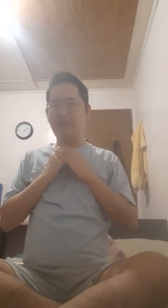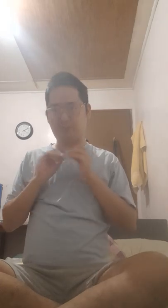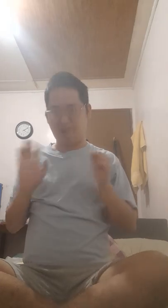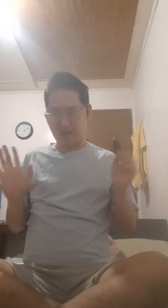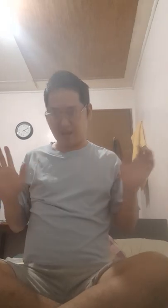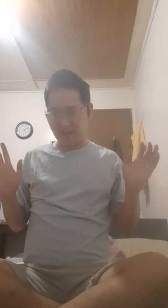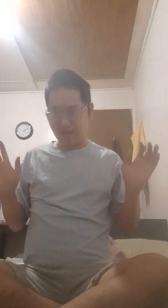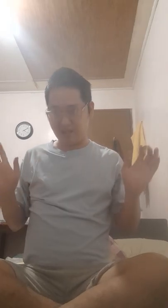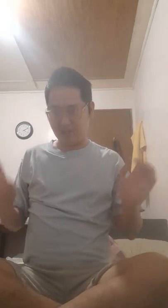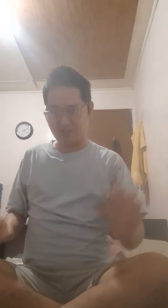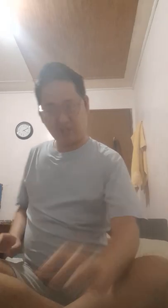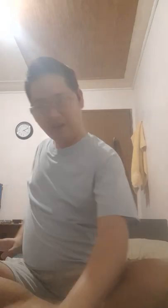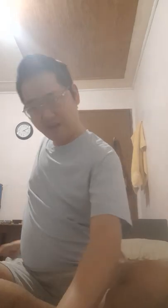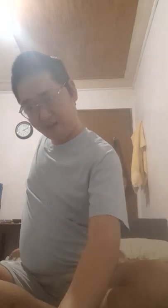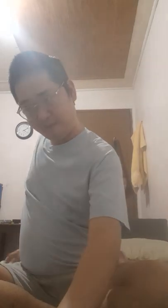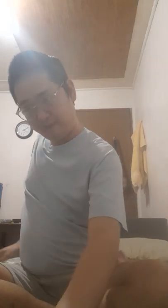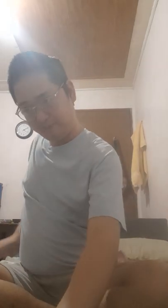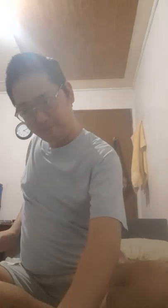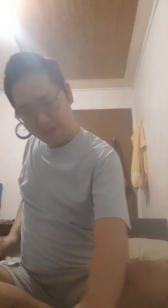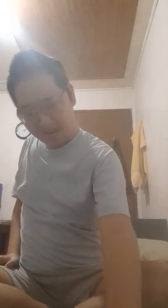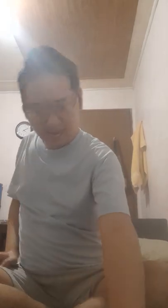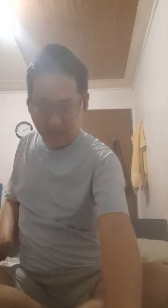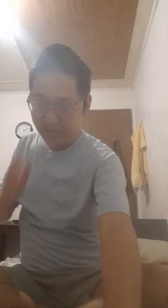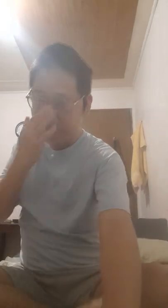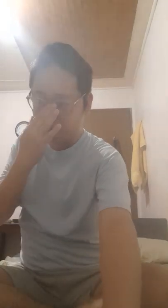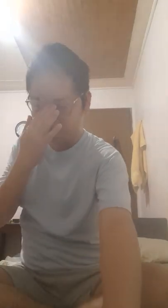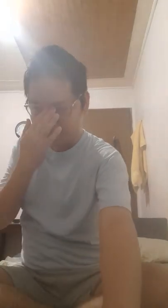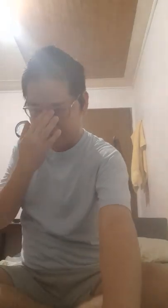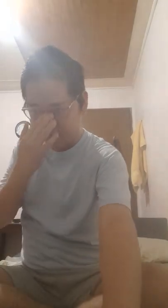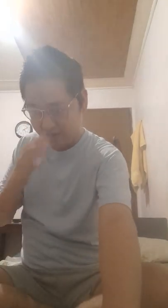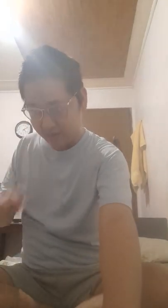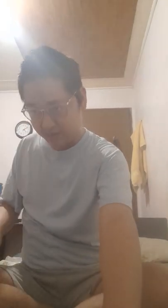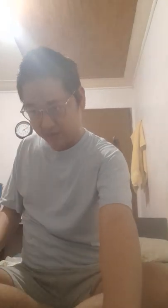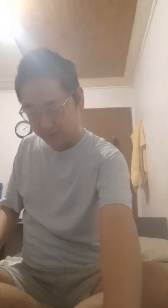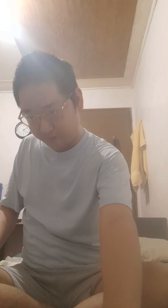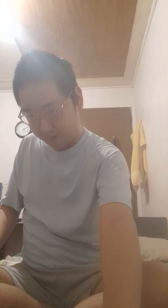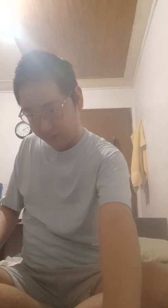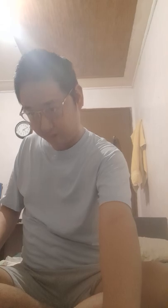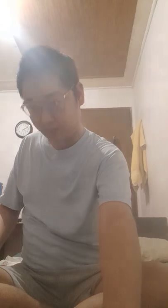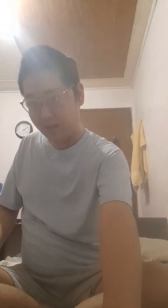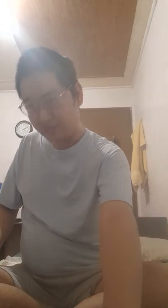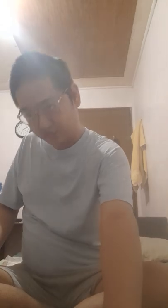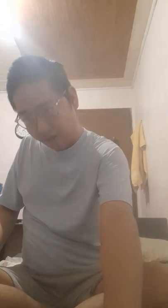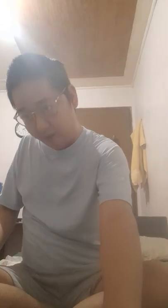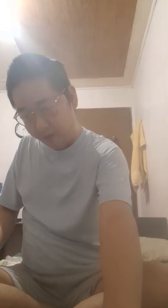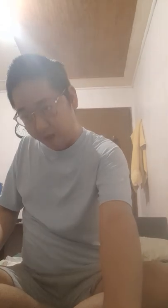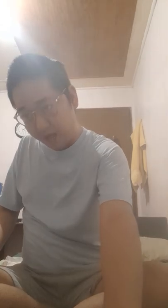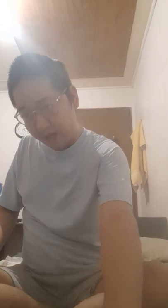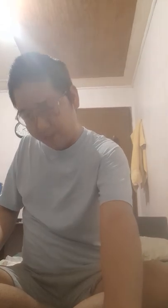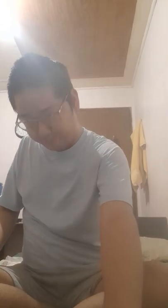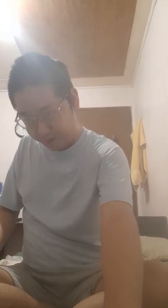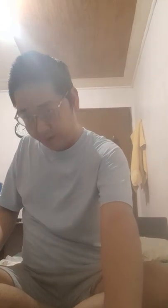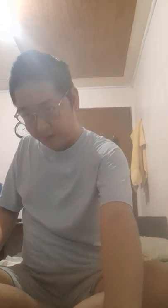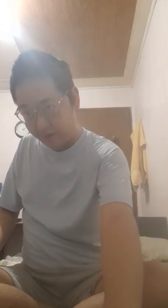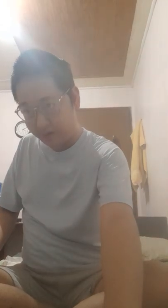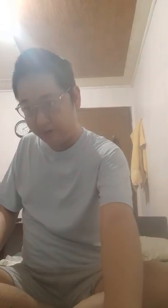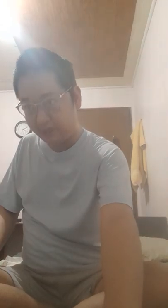special Made it dangerous So I bury